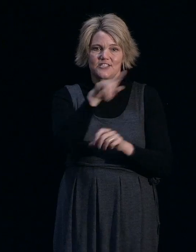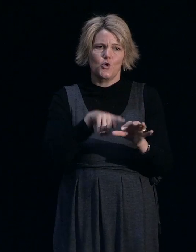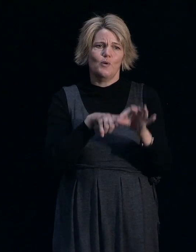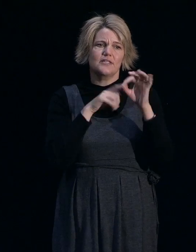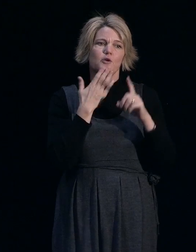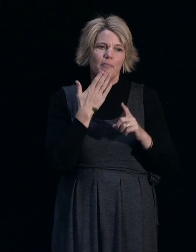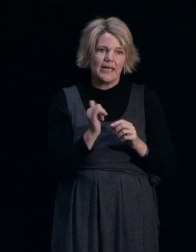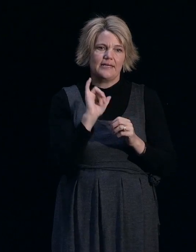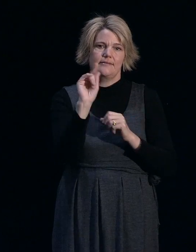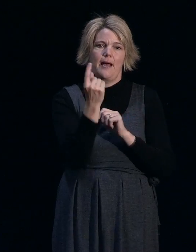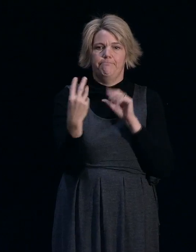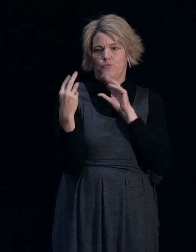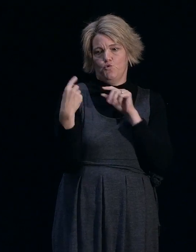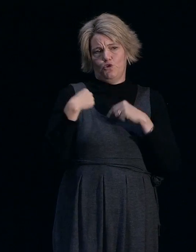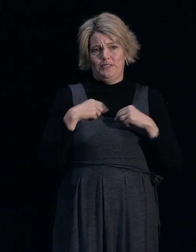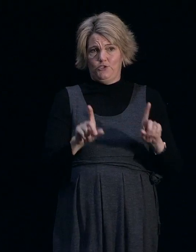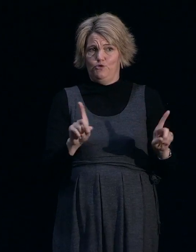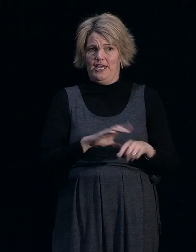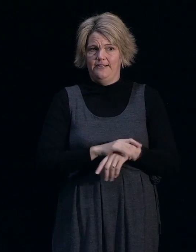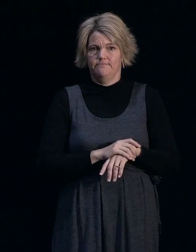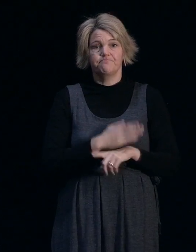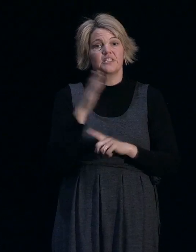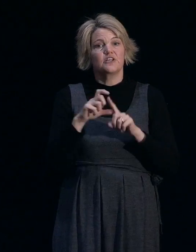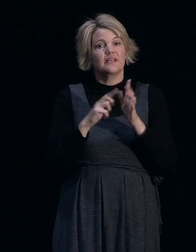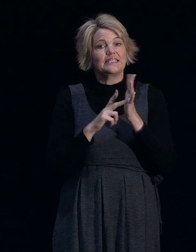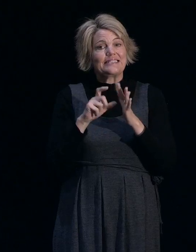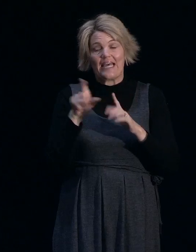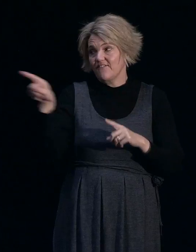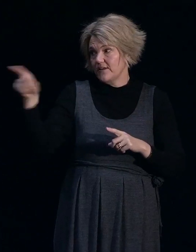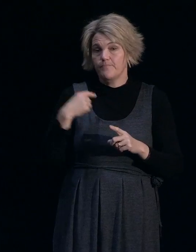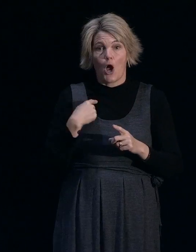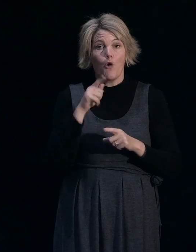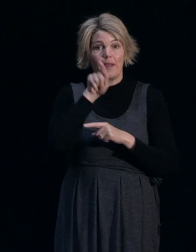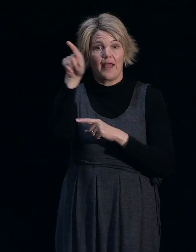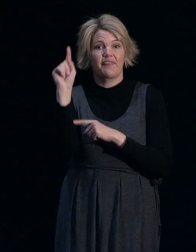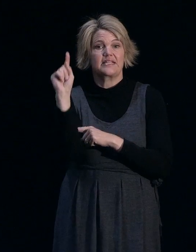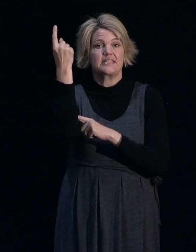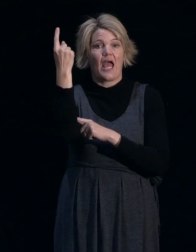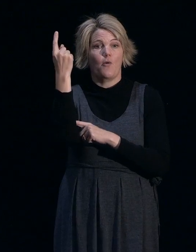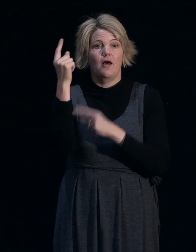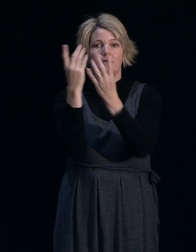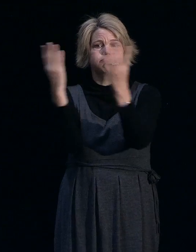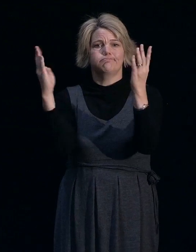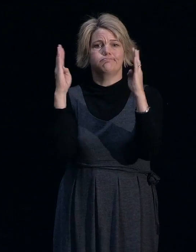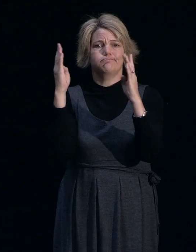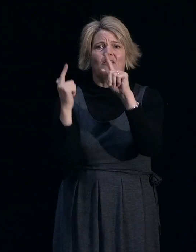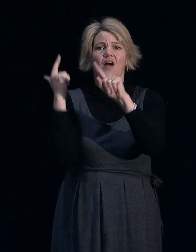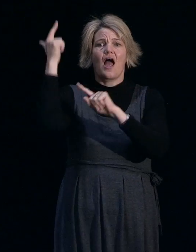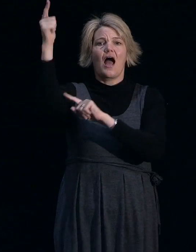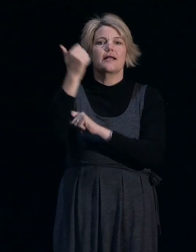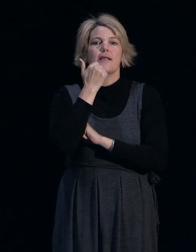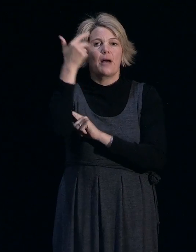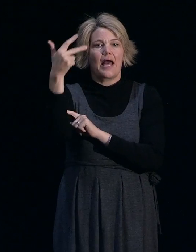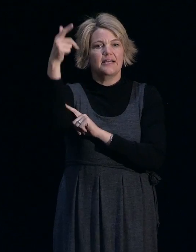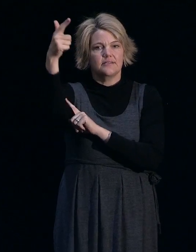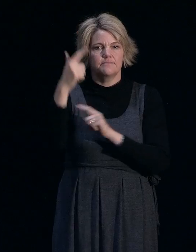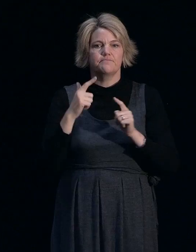and see us if you do have a question. Great. David? I'll be down at the tower stand, which is in the far corner at stand number eight. Jason